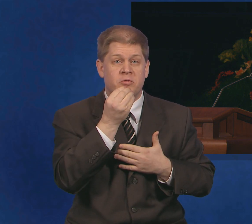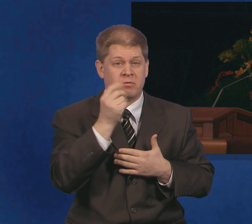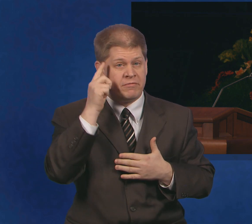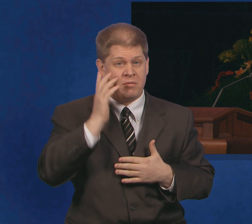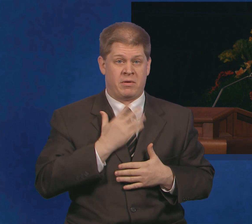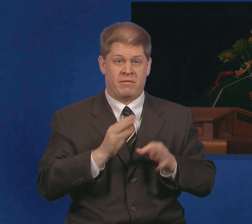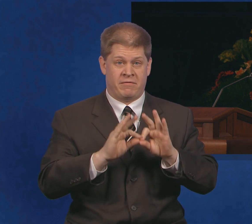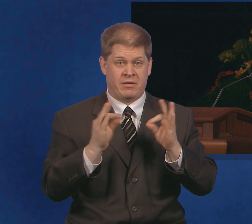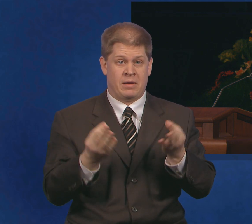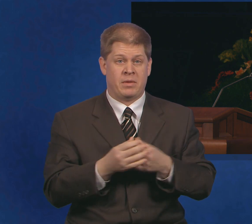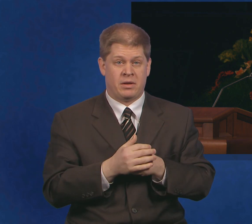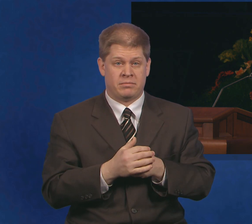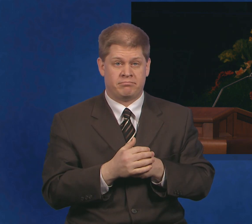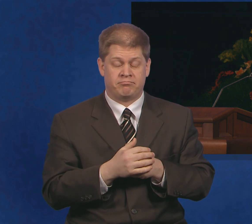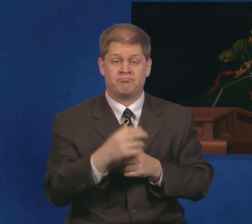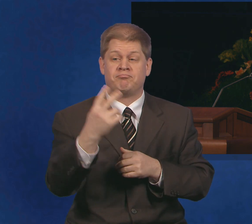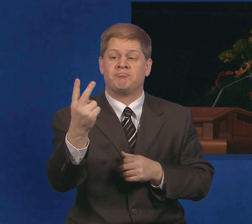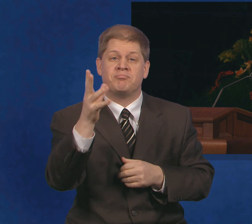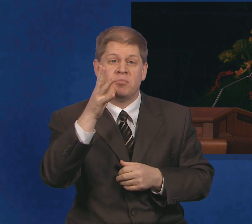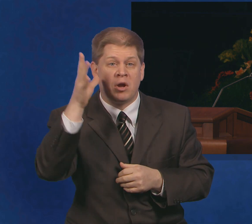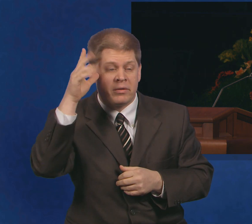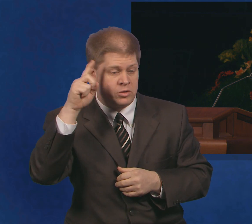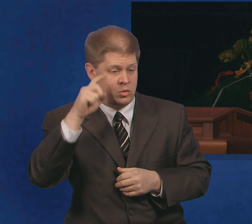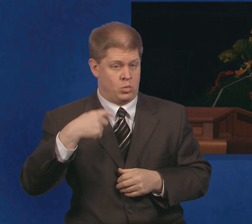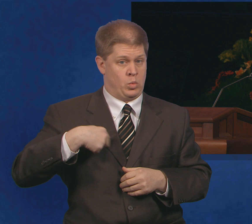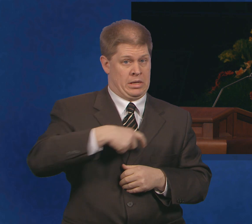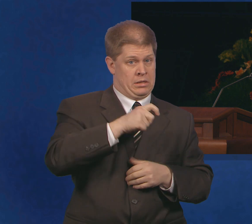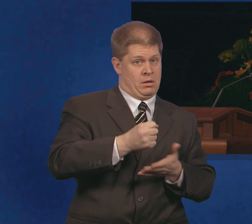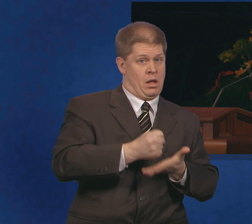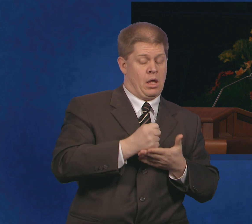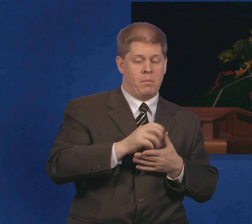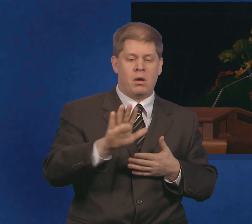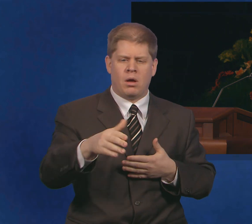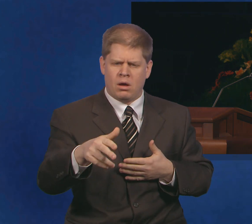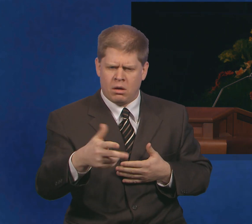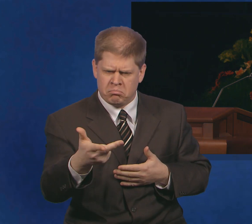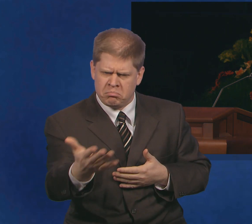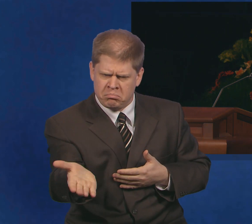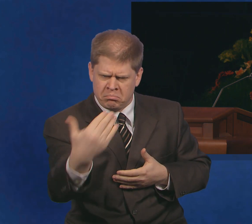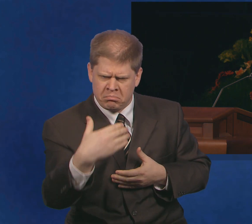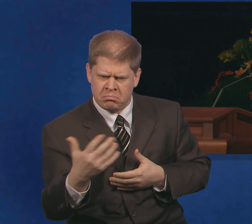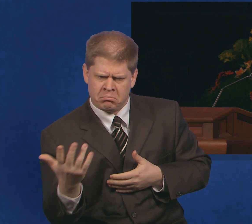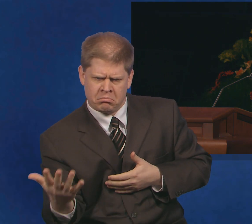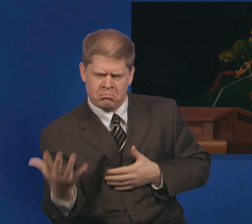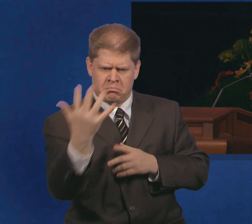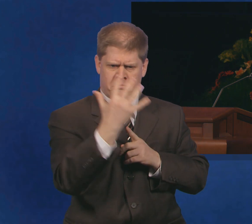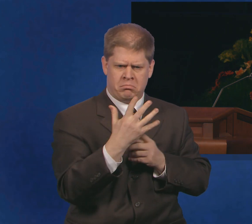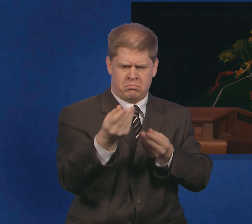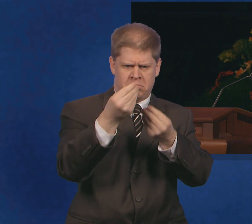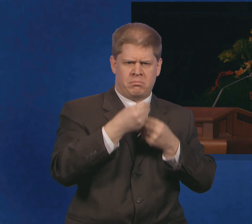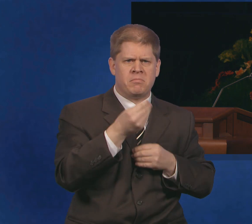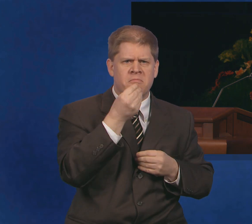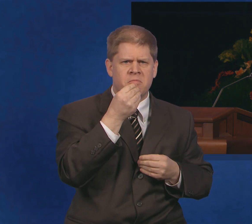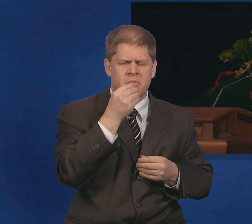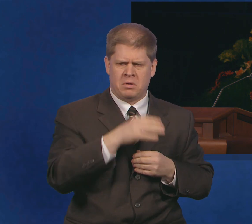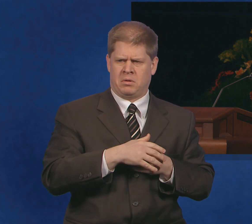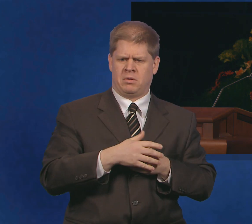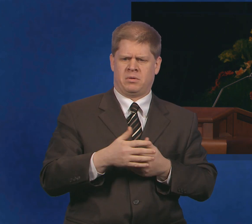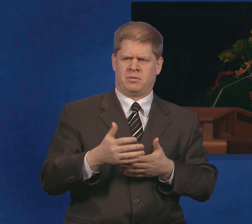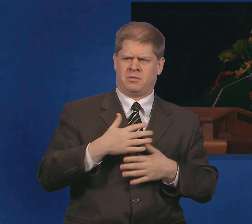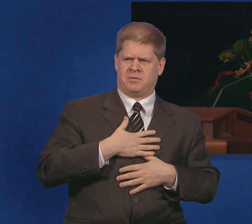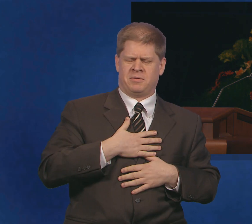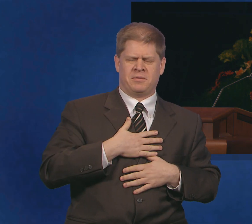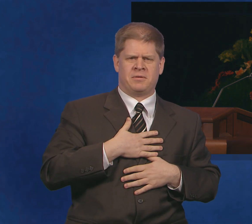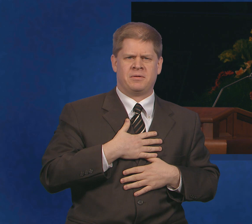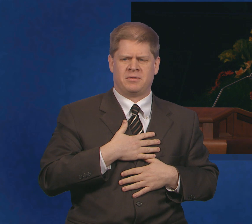Their parents knew that we needed help, and they included their children in the opportunity to serve us. The